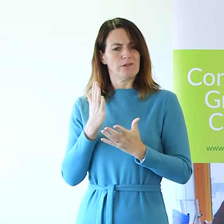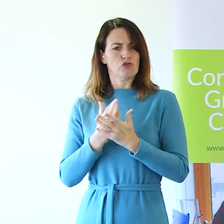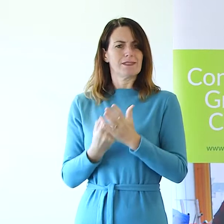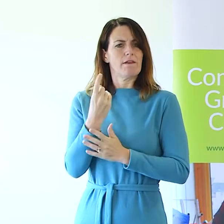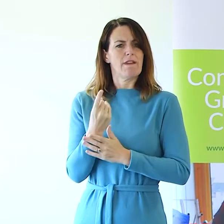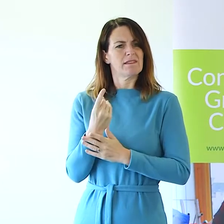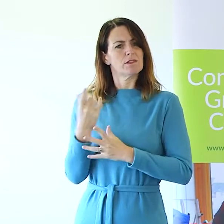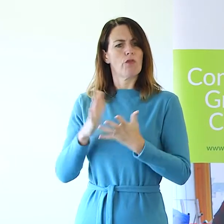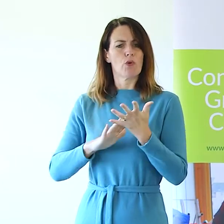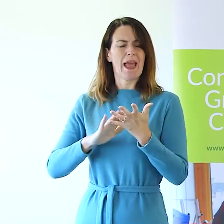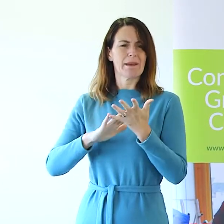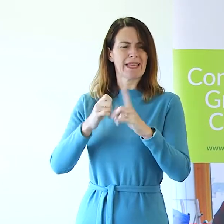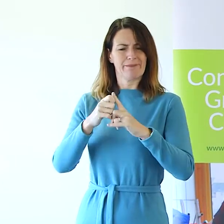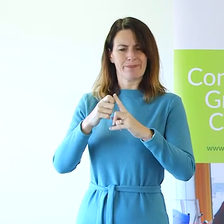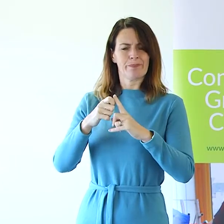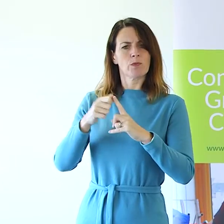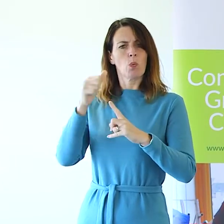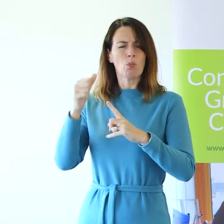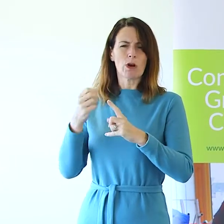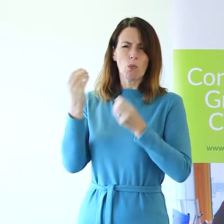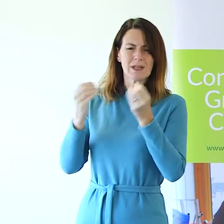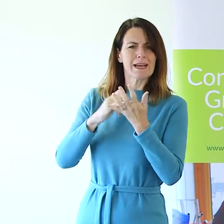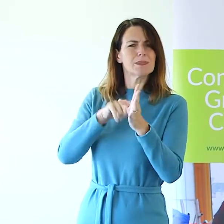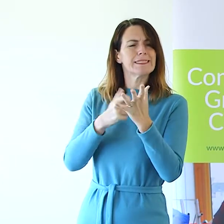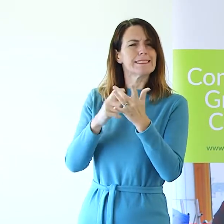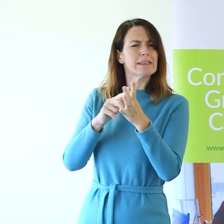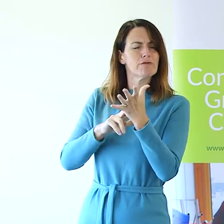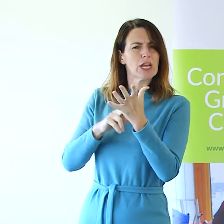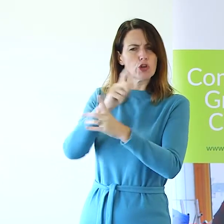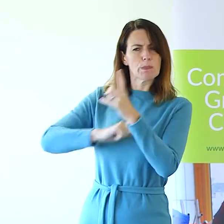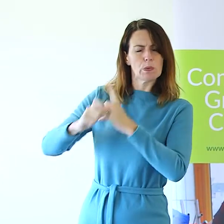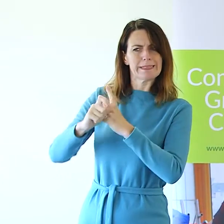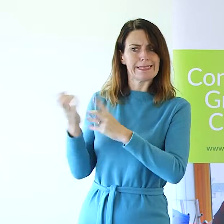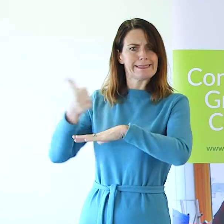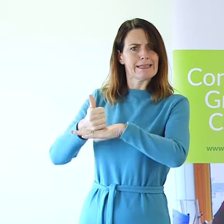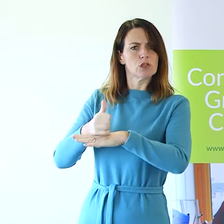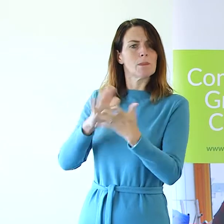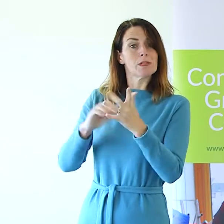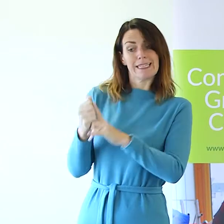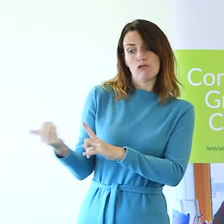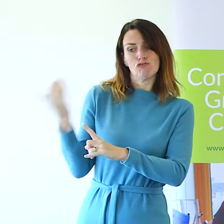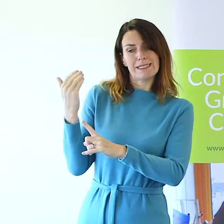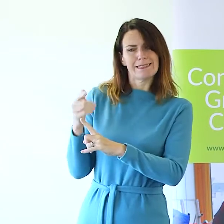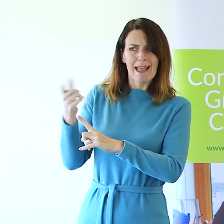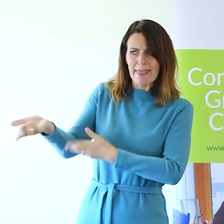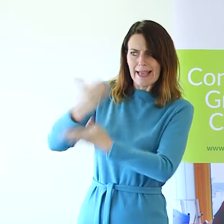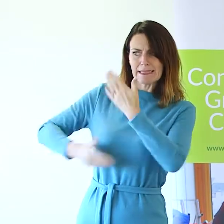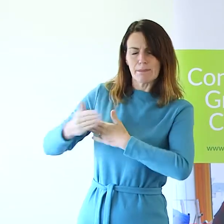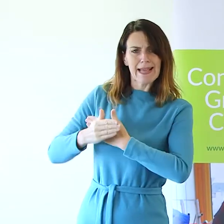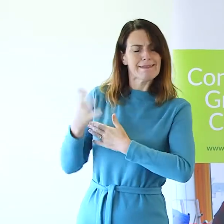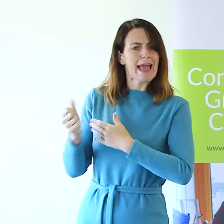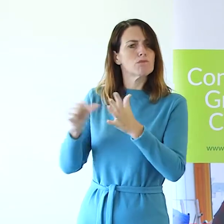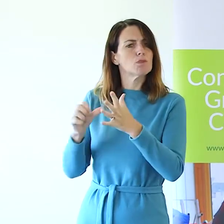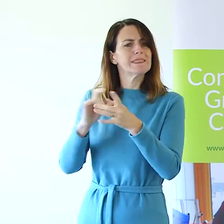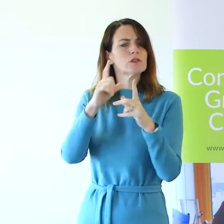representatives of the Syrian community recently settled in Milton Keynes mentioned digital poverty as an issue for